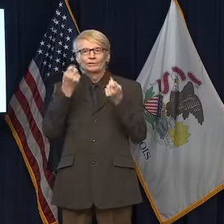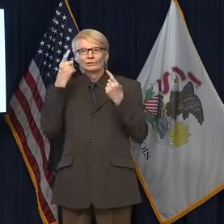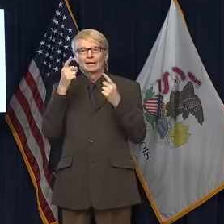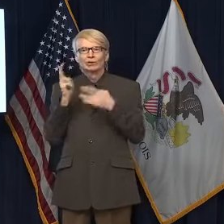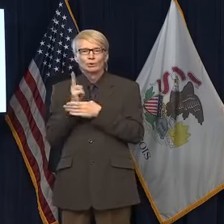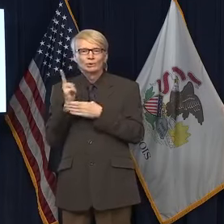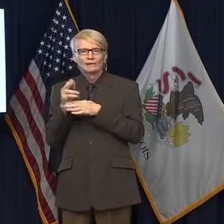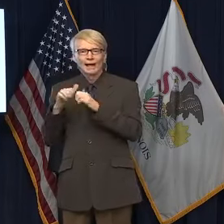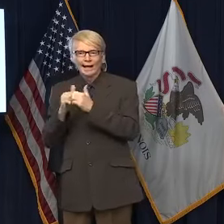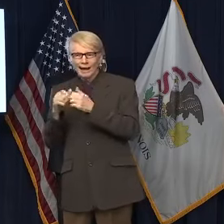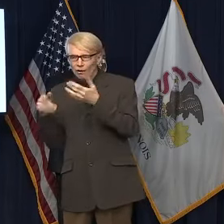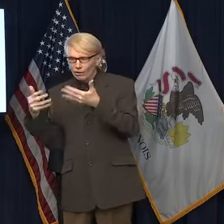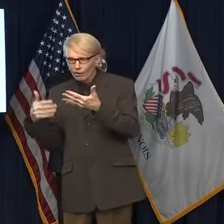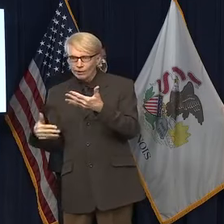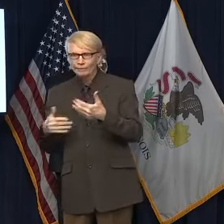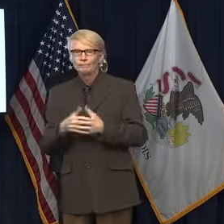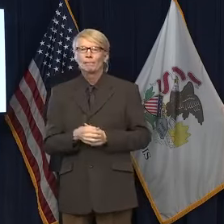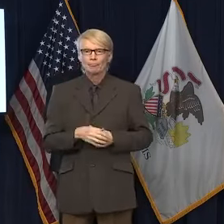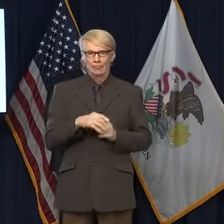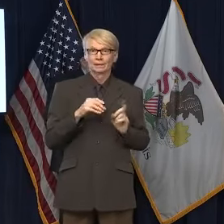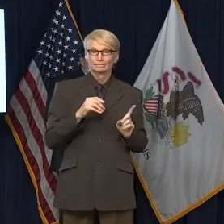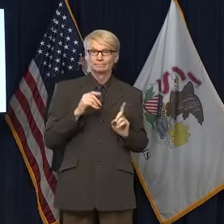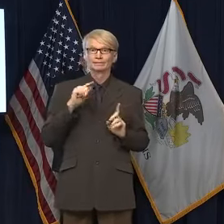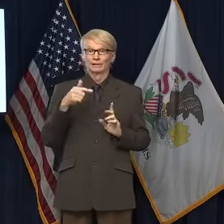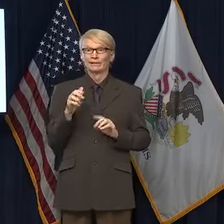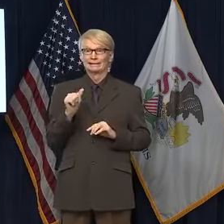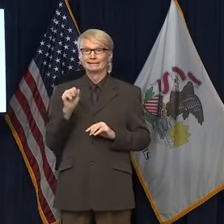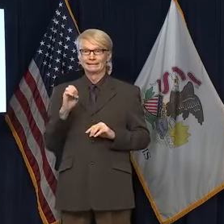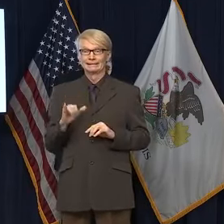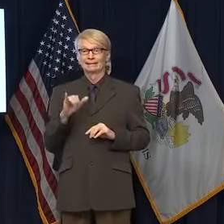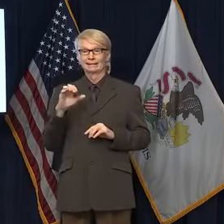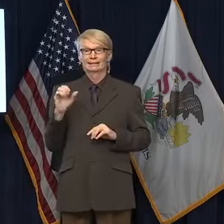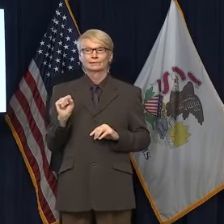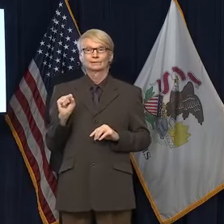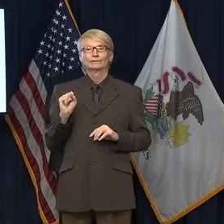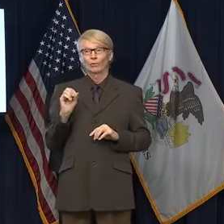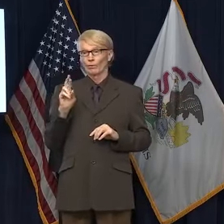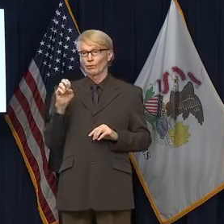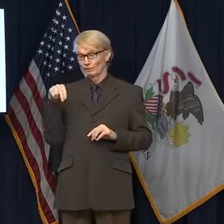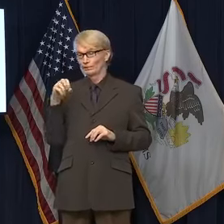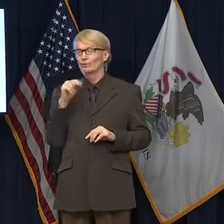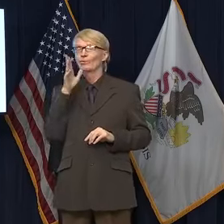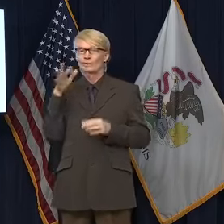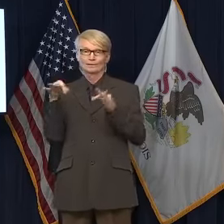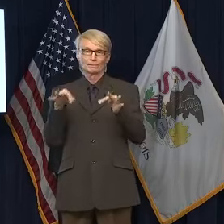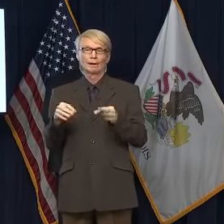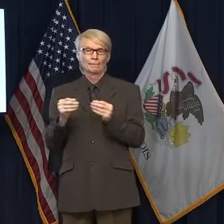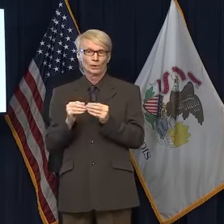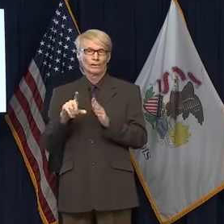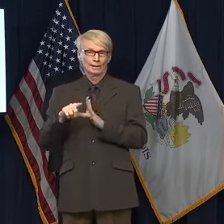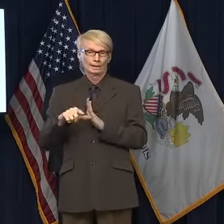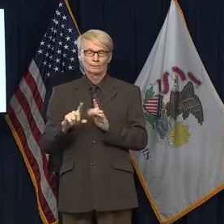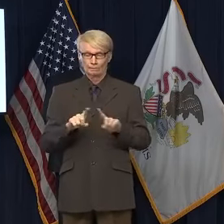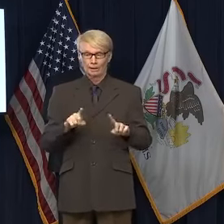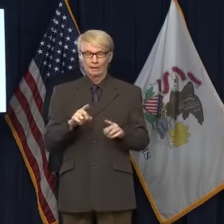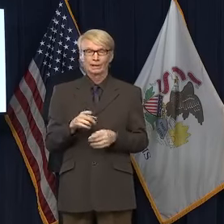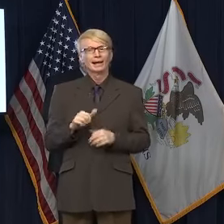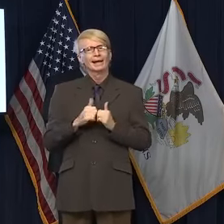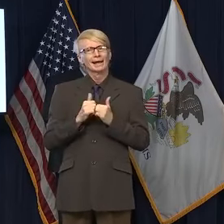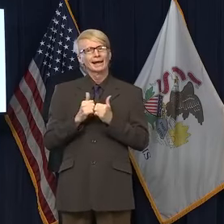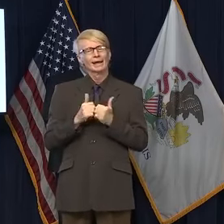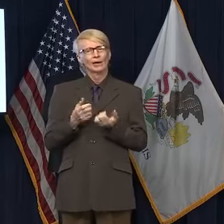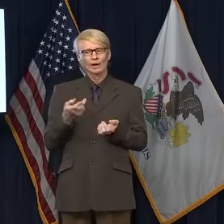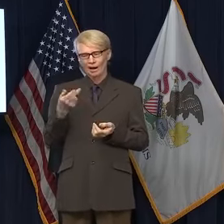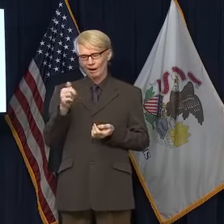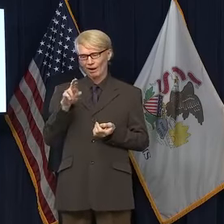PCs for People will describe this process in just a few minutes. But because we know that sourcing hardware is a limiting factor in this work,